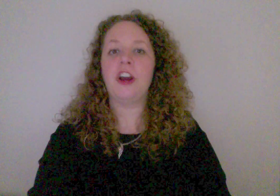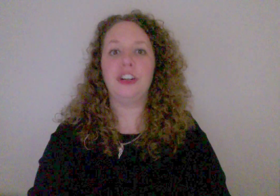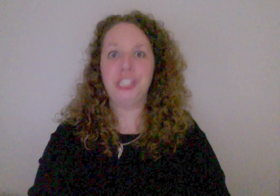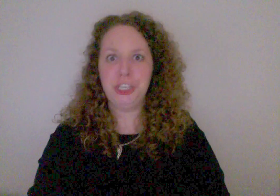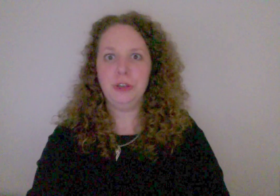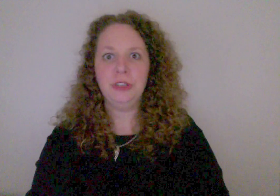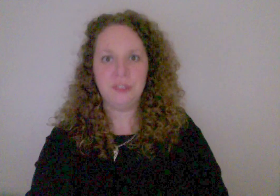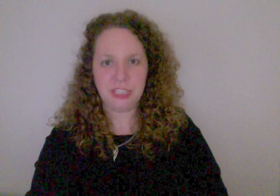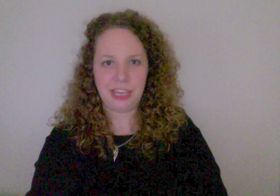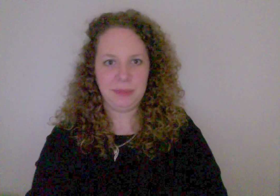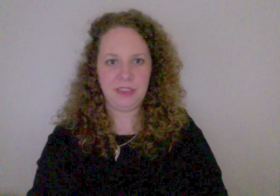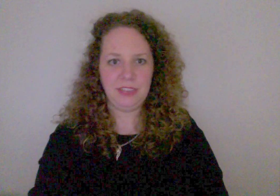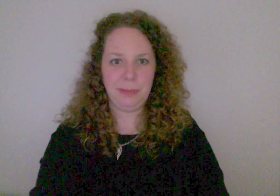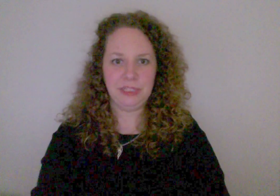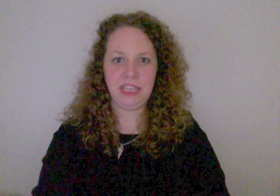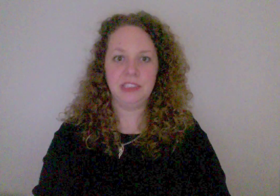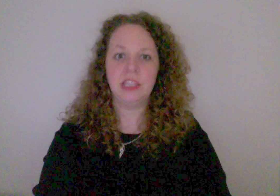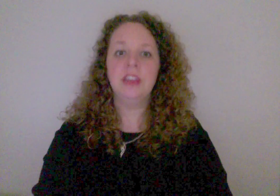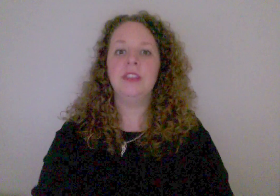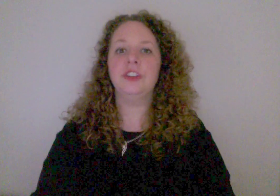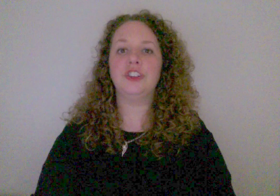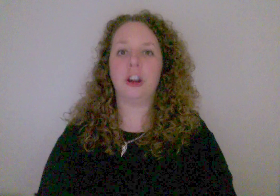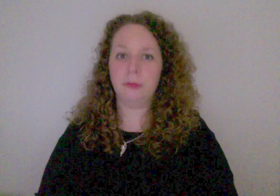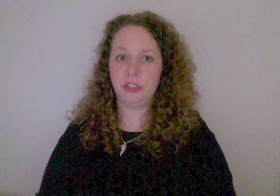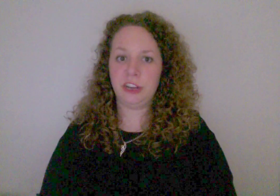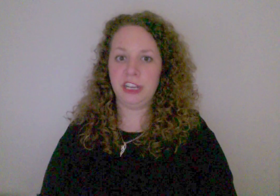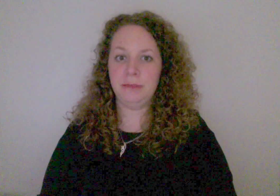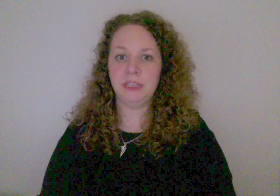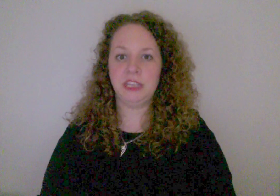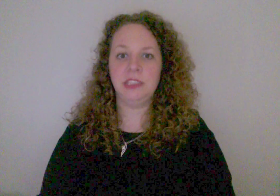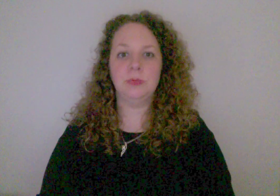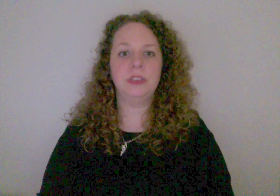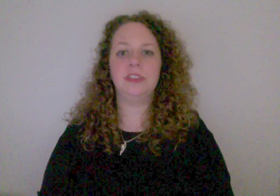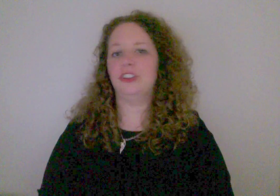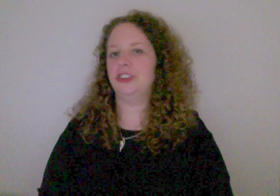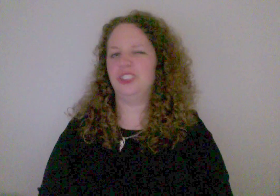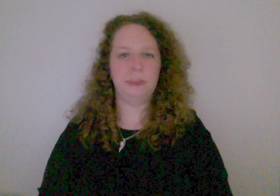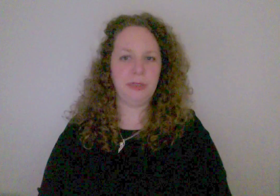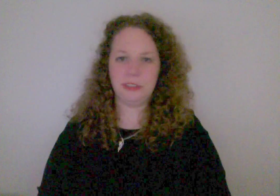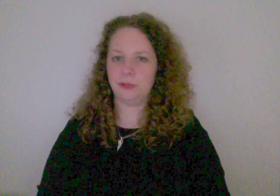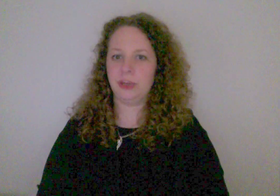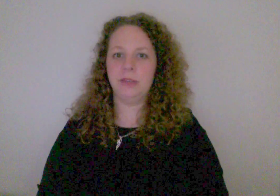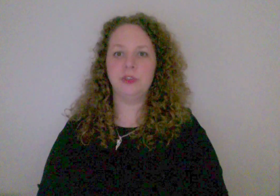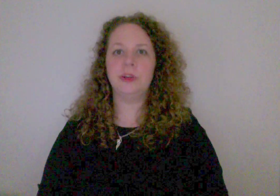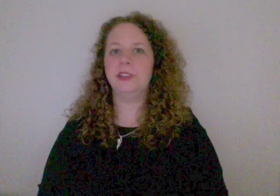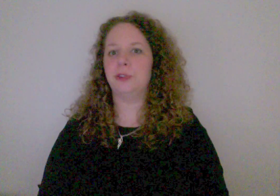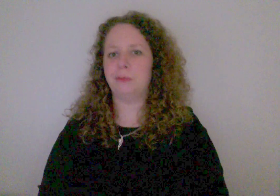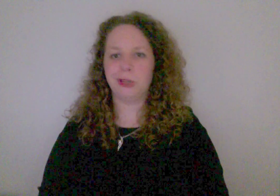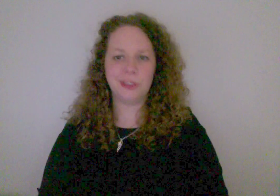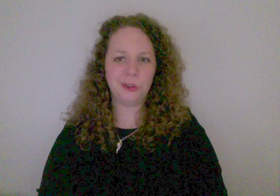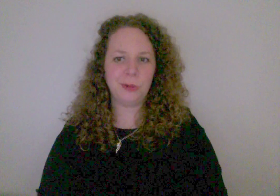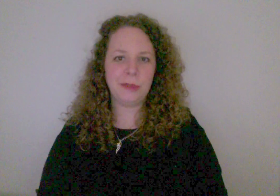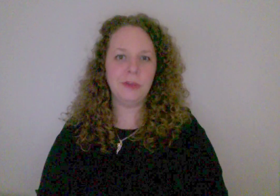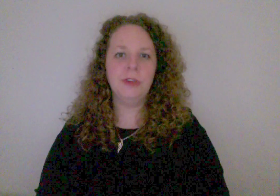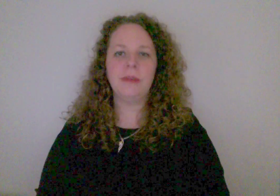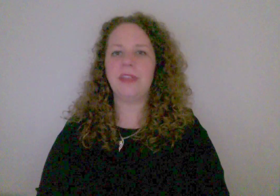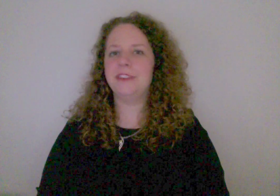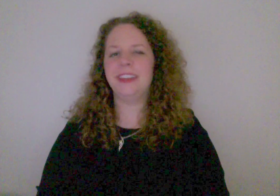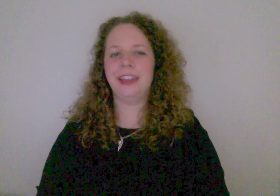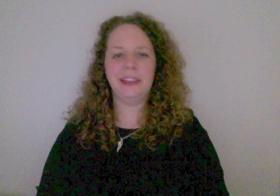are two different types of name signs. There's arbitrary name signs, ones that are just based on random choice or personal whim rather than any